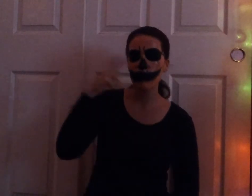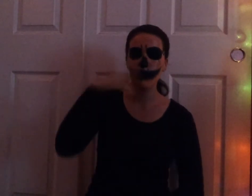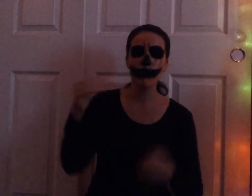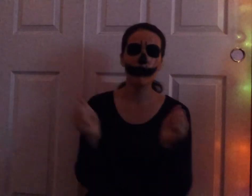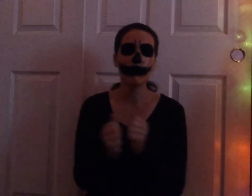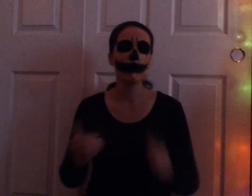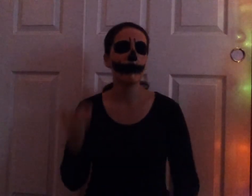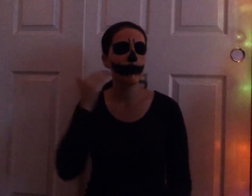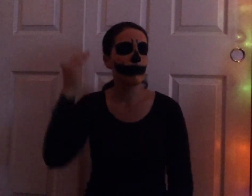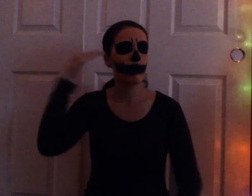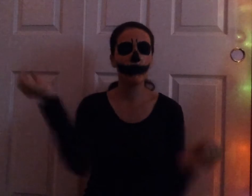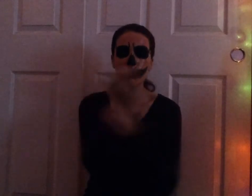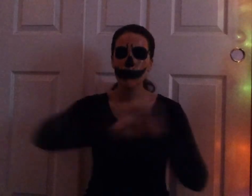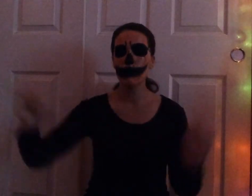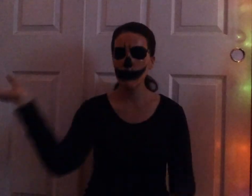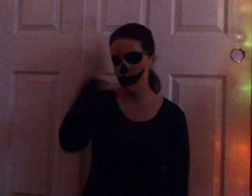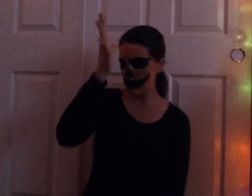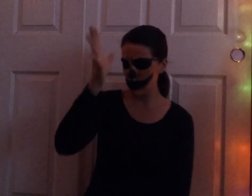can reason with a headless man.